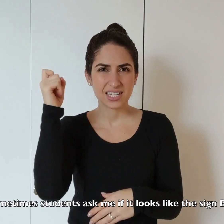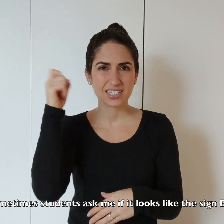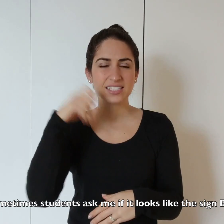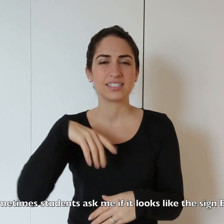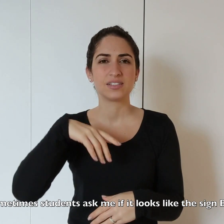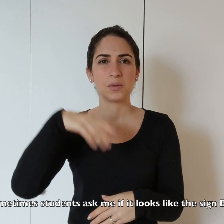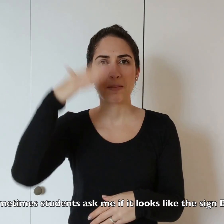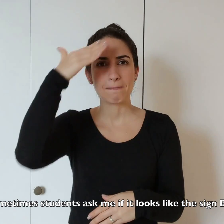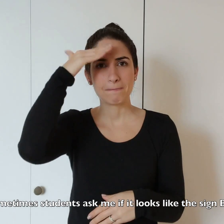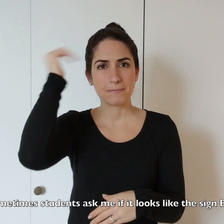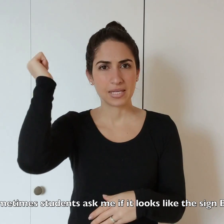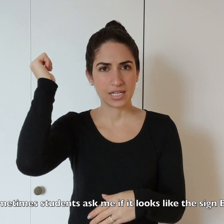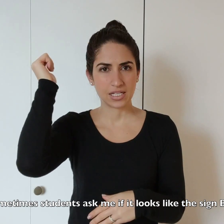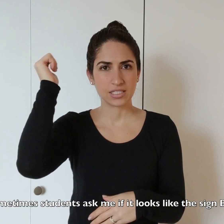this, because, or because.